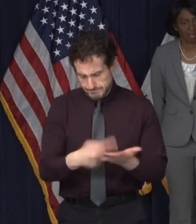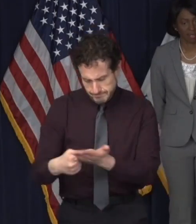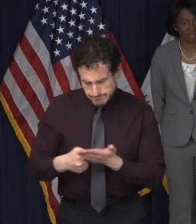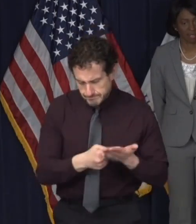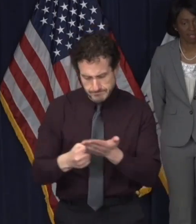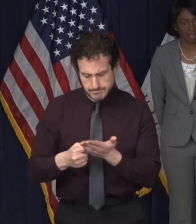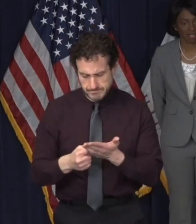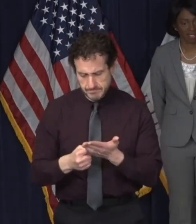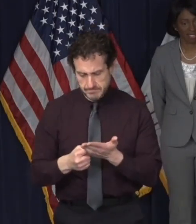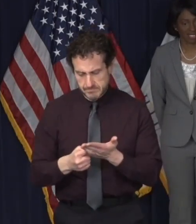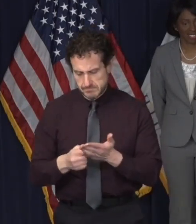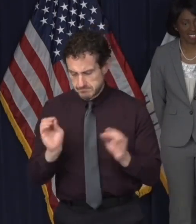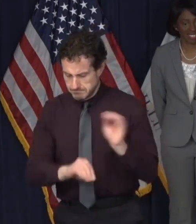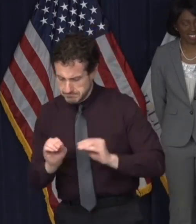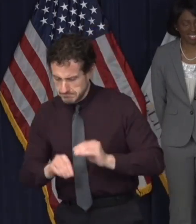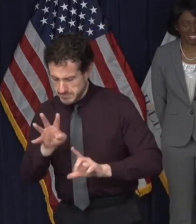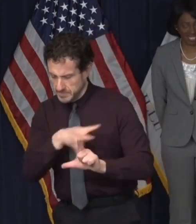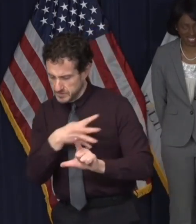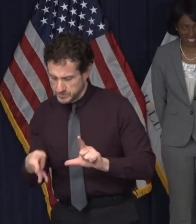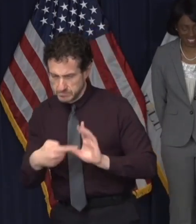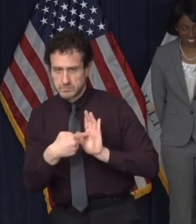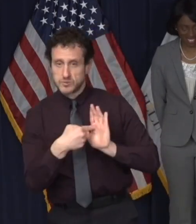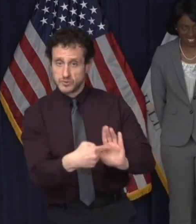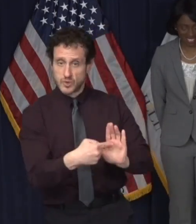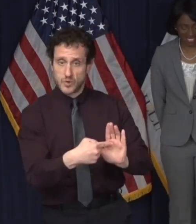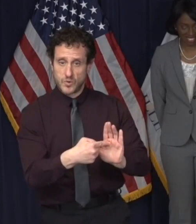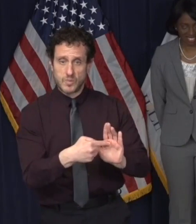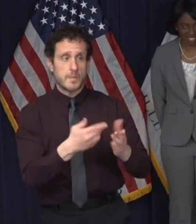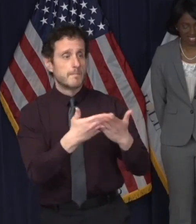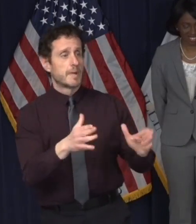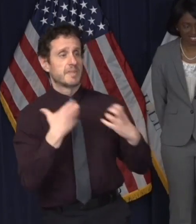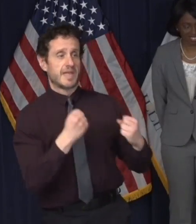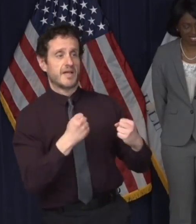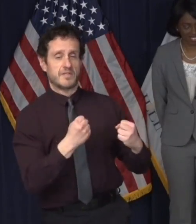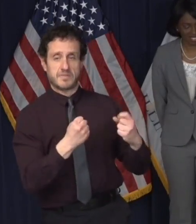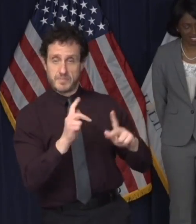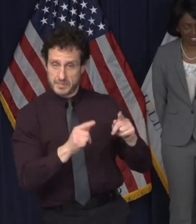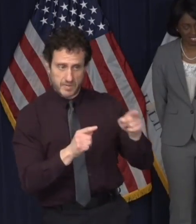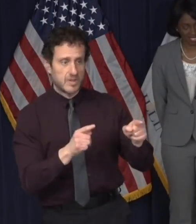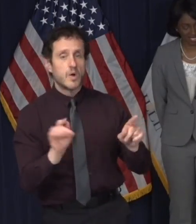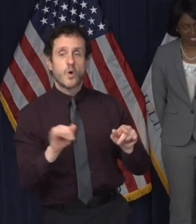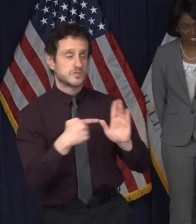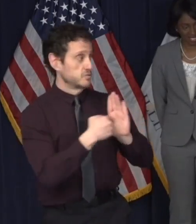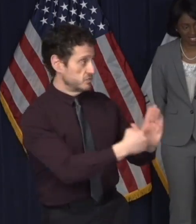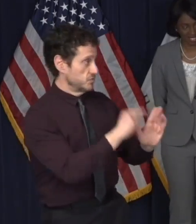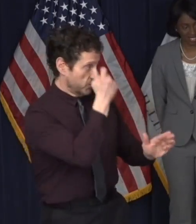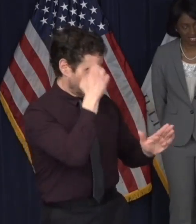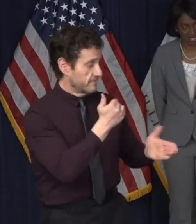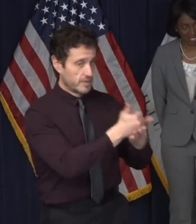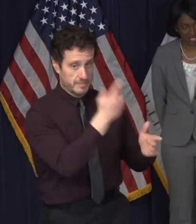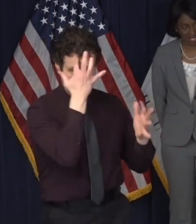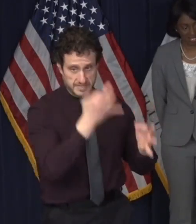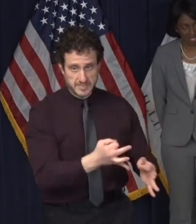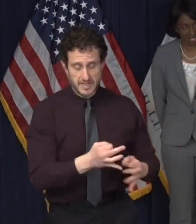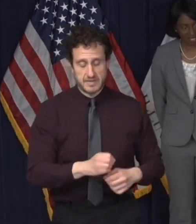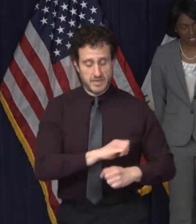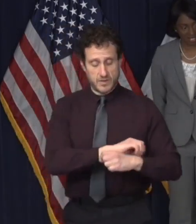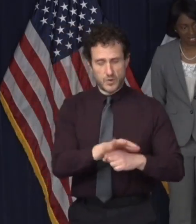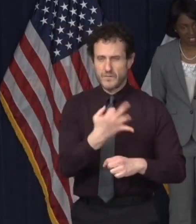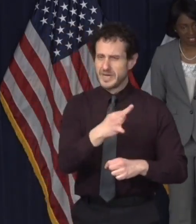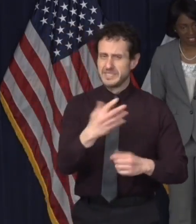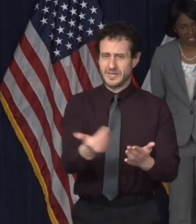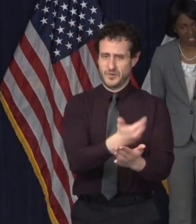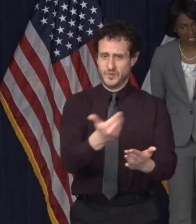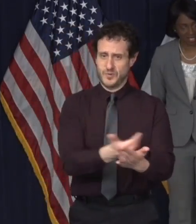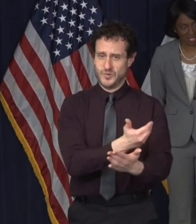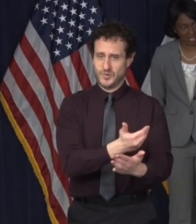of results to public health officials and the governor's office. The novelty of COVID-19 means that there are many basic